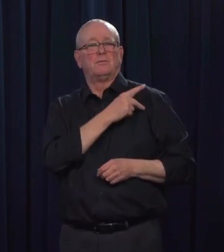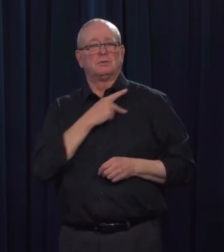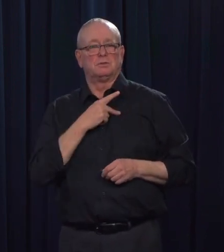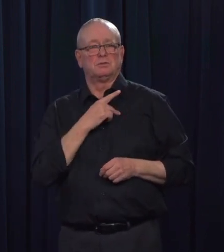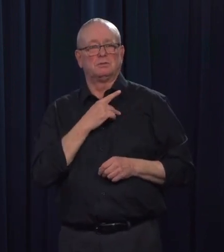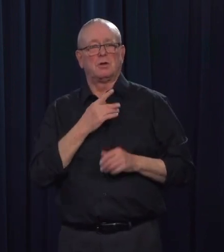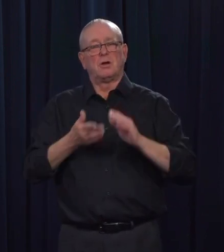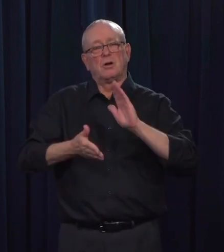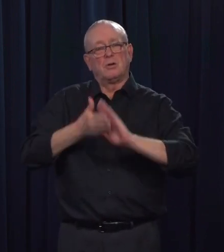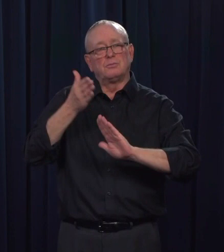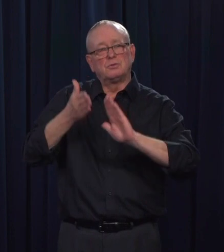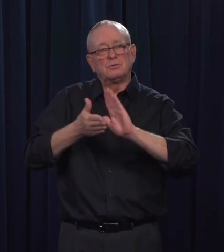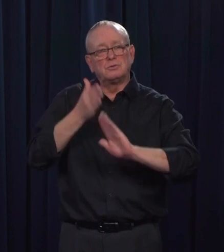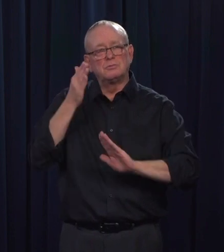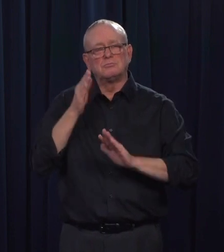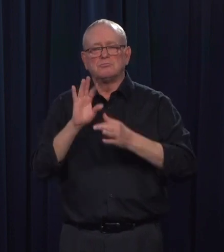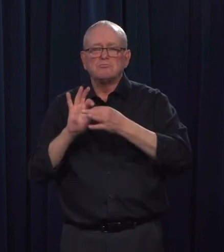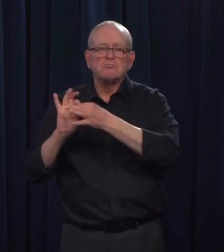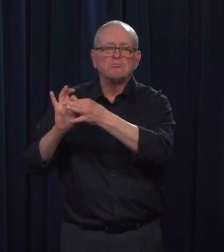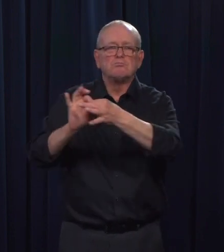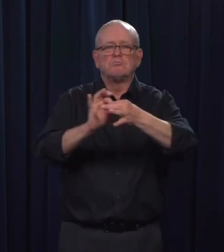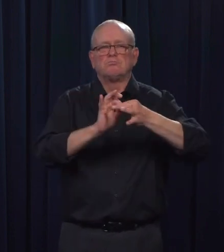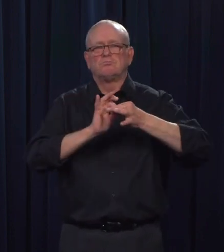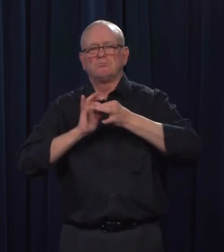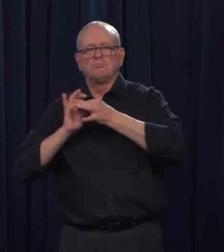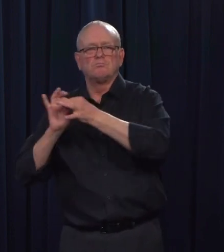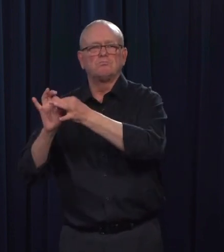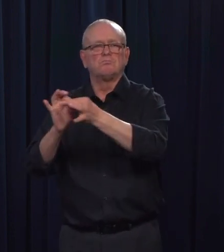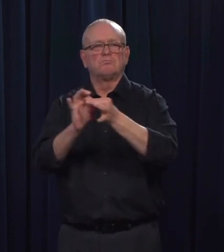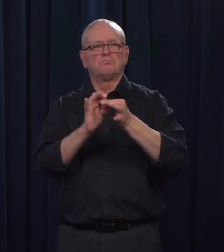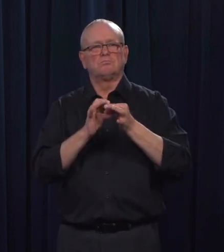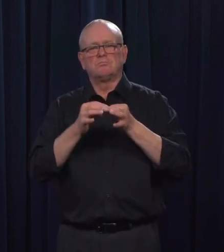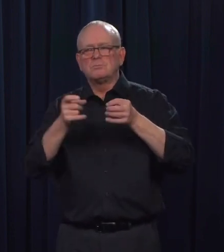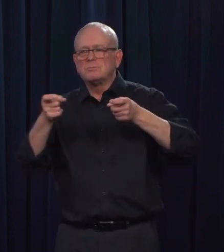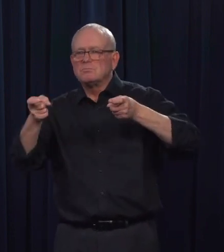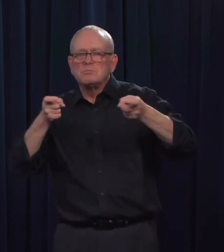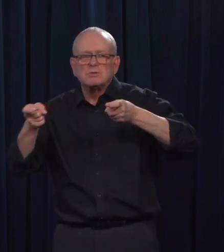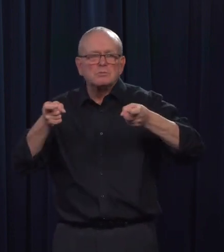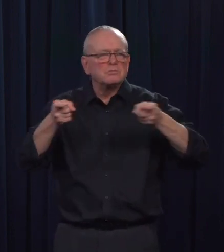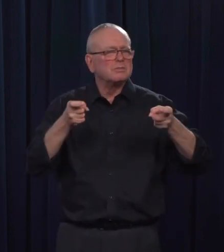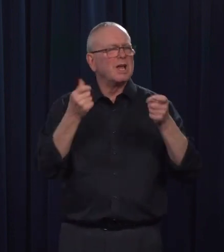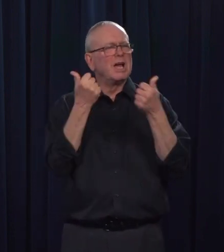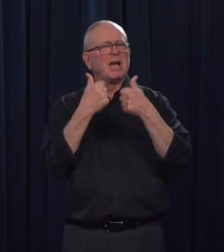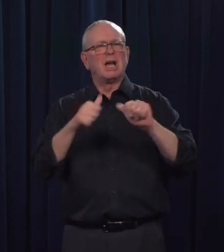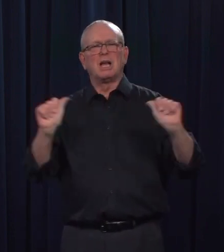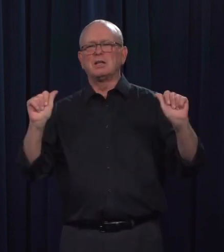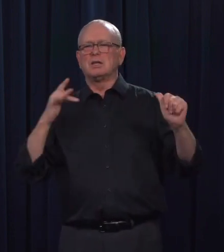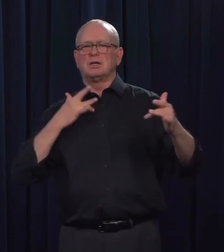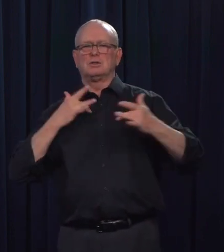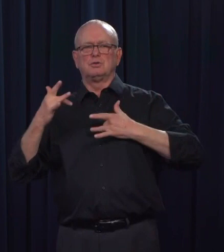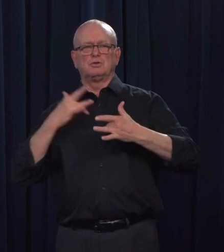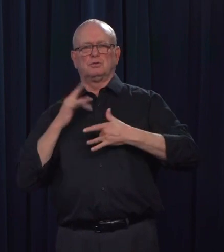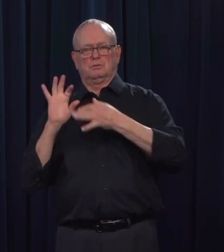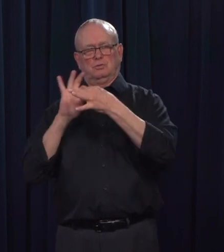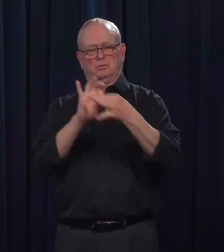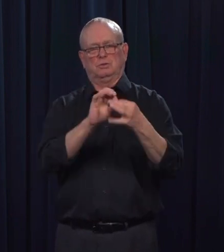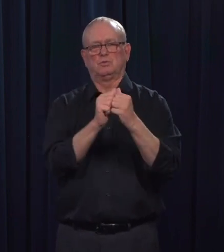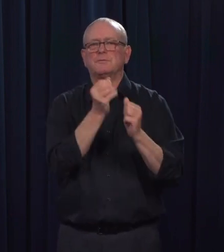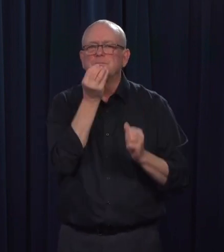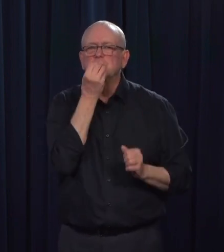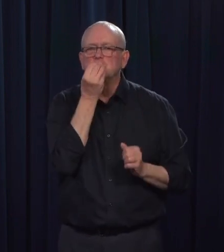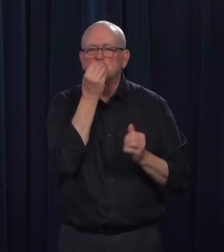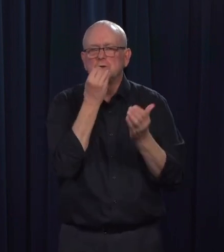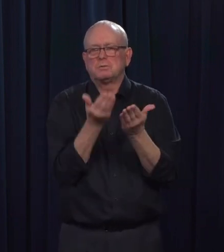provincial response to this situation, including managing concerns around food supply. As Minister Drieschen